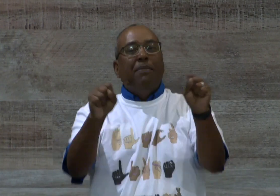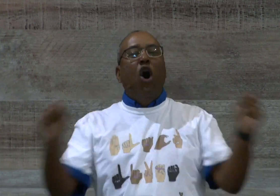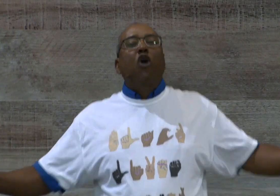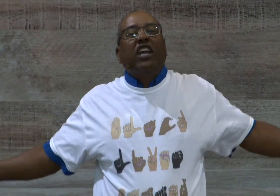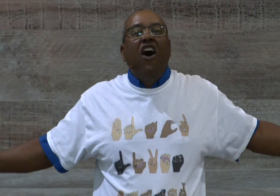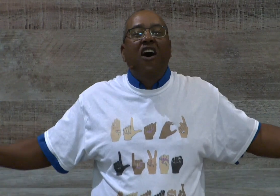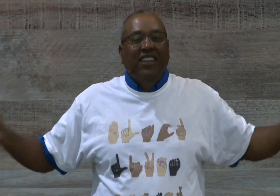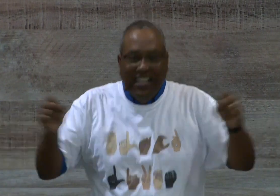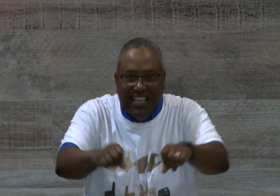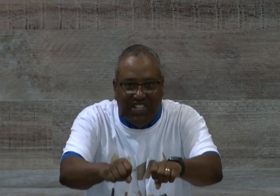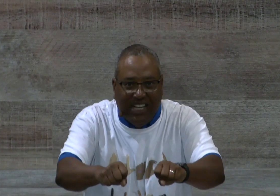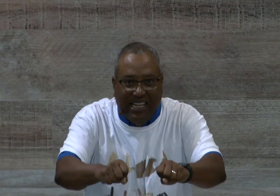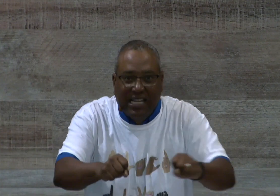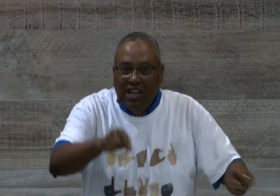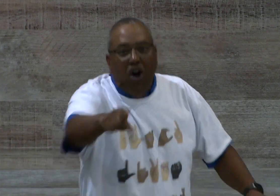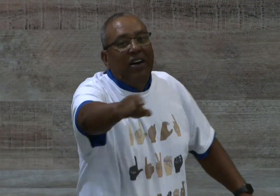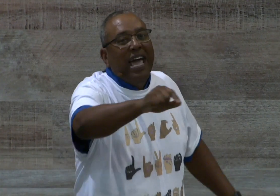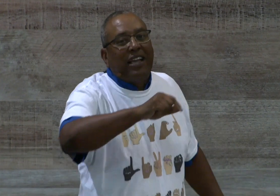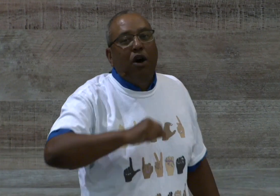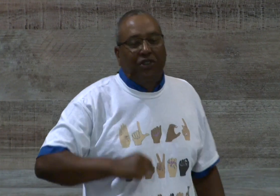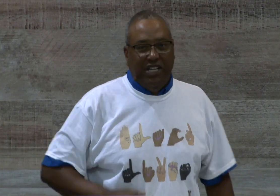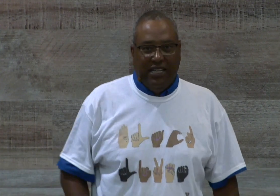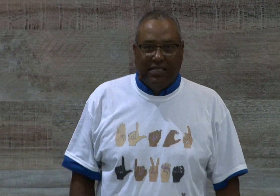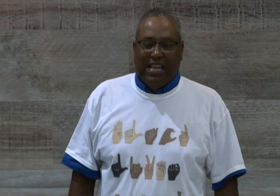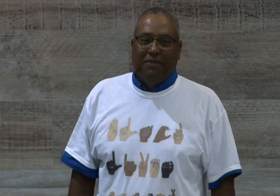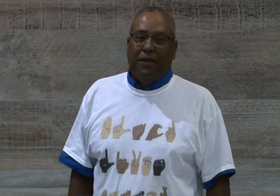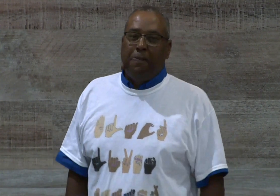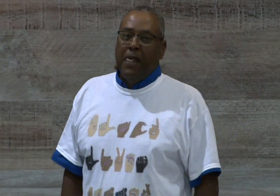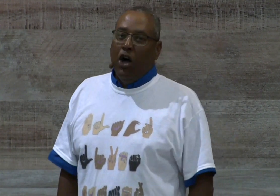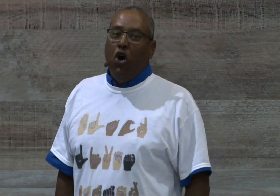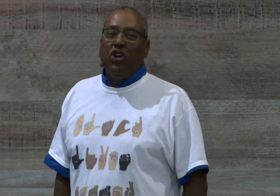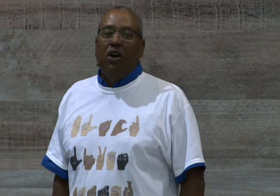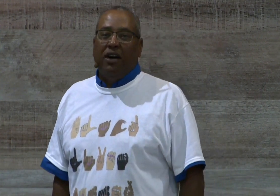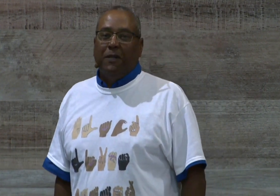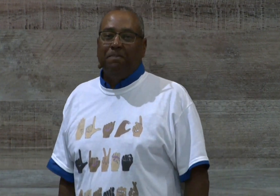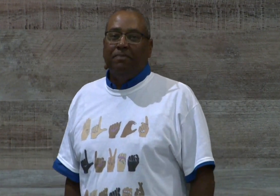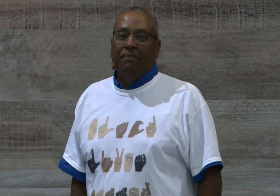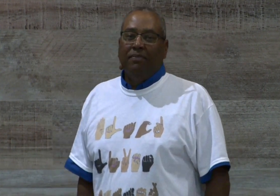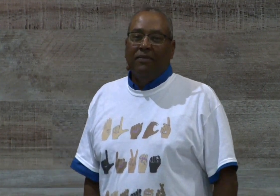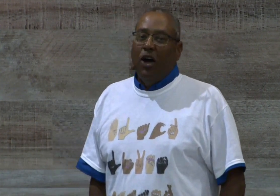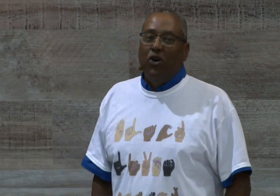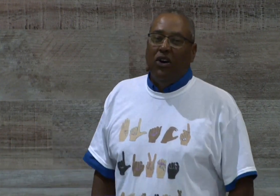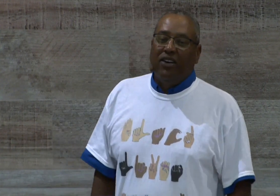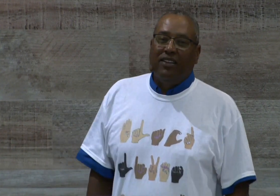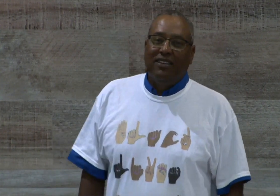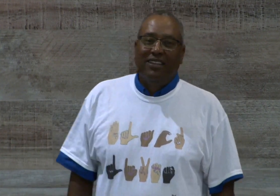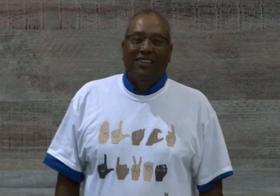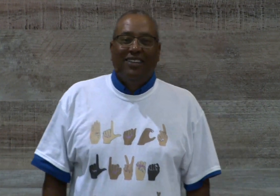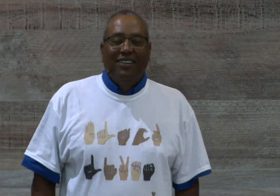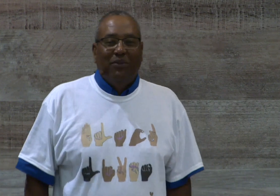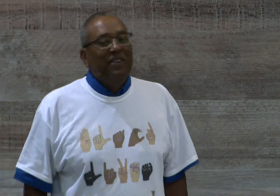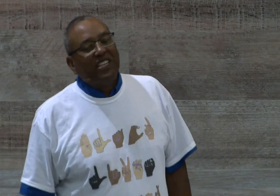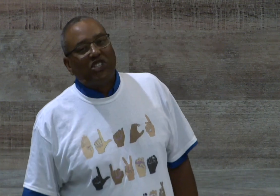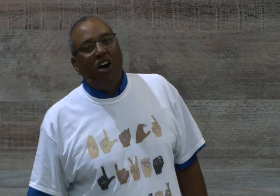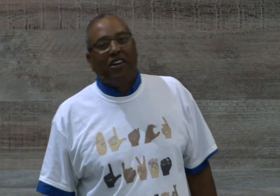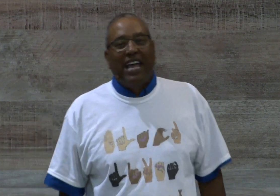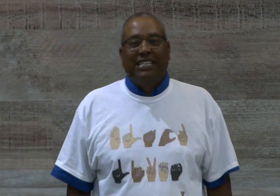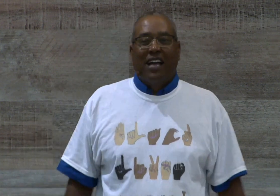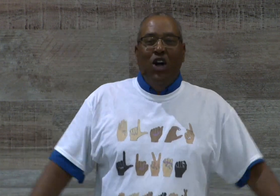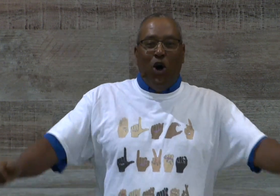holding on to Jesus. Don't let go of Jesus. Amen? Hold on. Hold on. We even sing a song here in Antioch. Hold